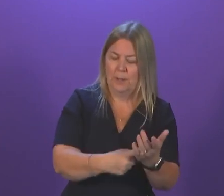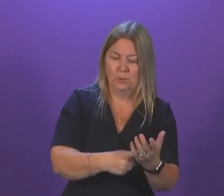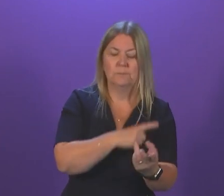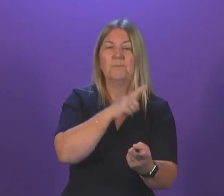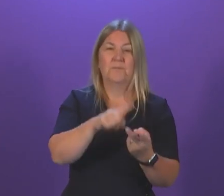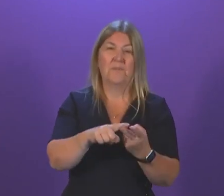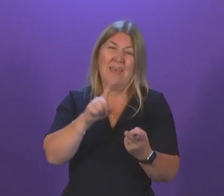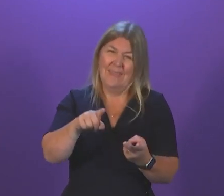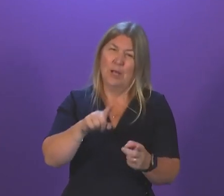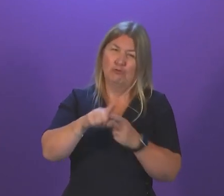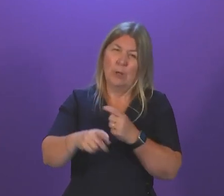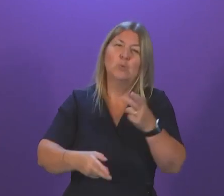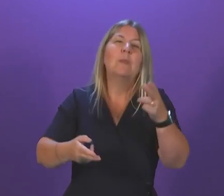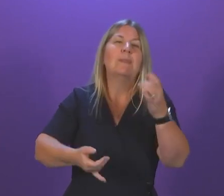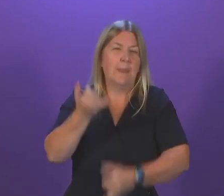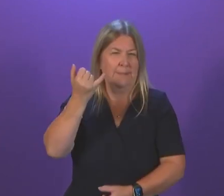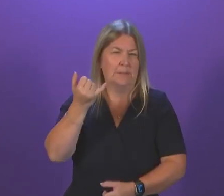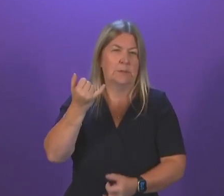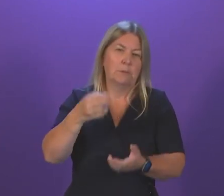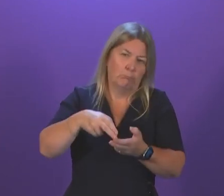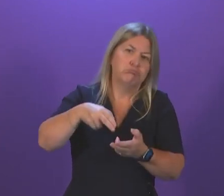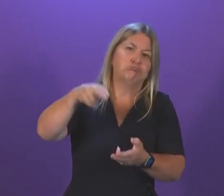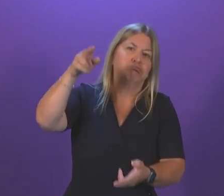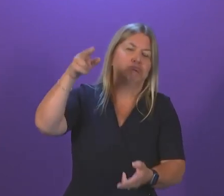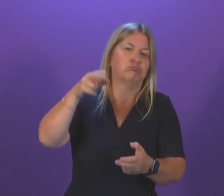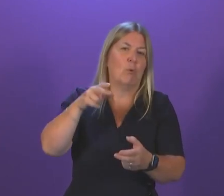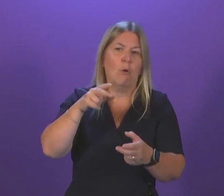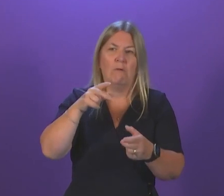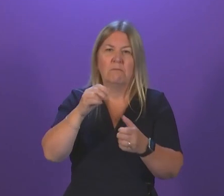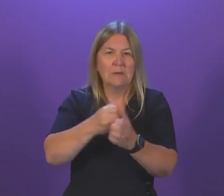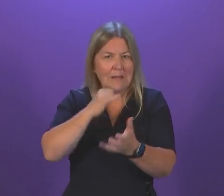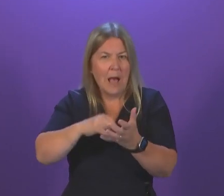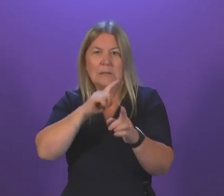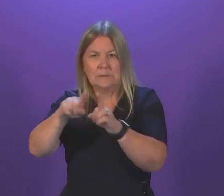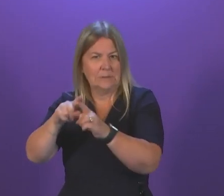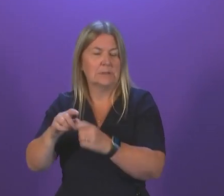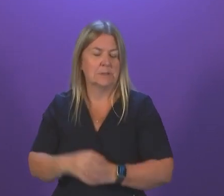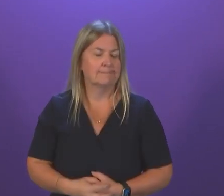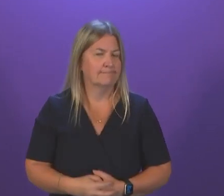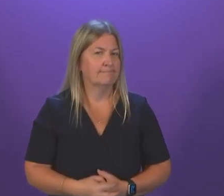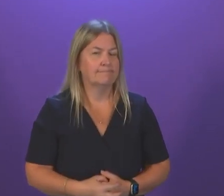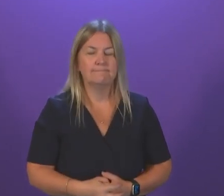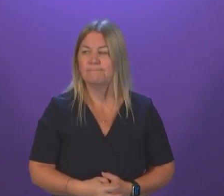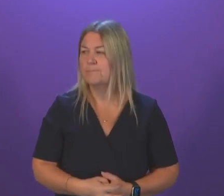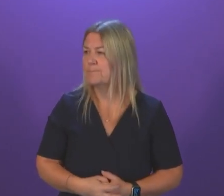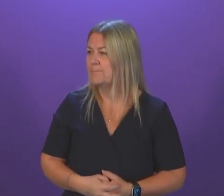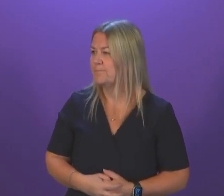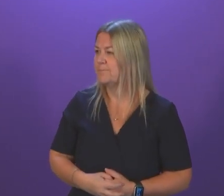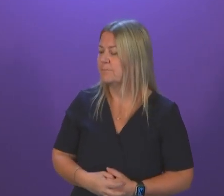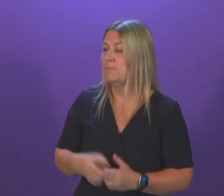appropriate things that the UK Government could do and we will continue to press them to do them. Question number seven, Rosa Grant.